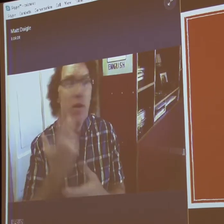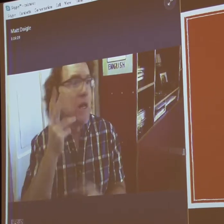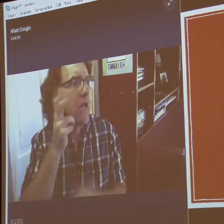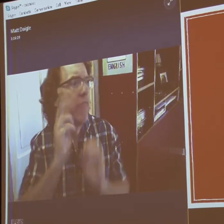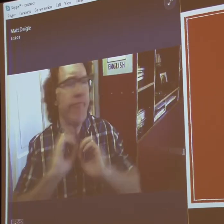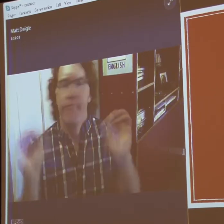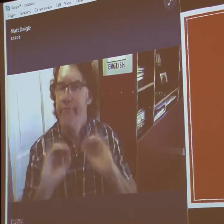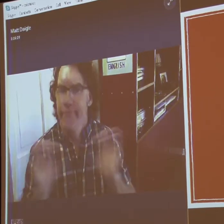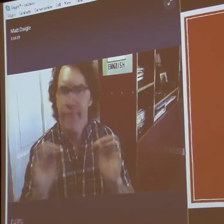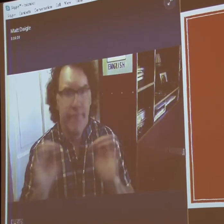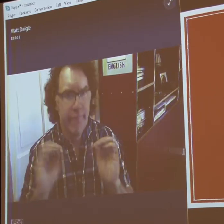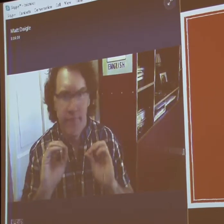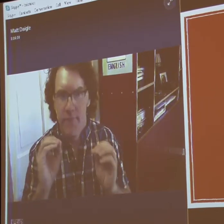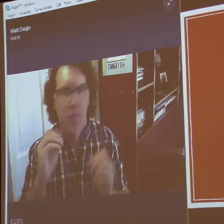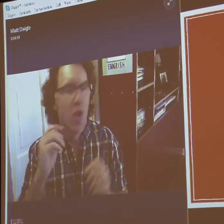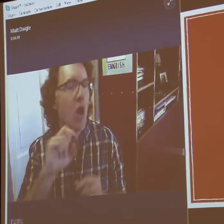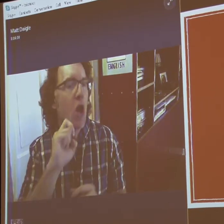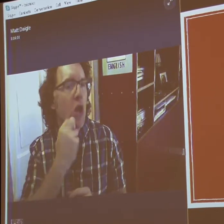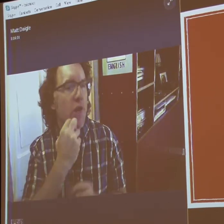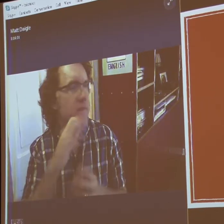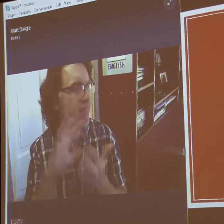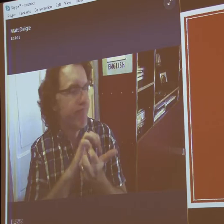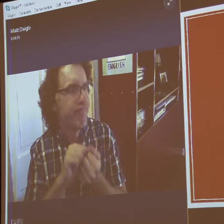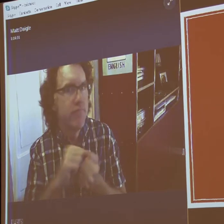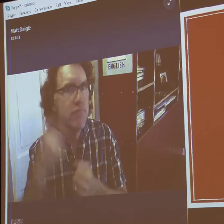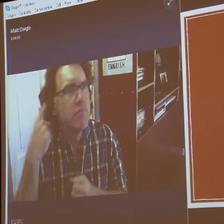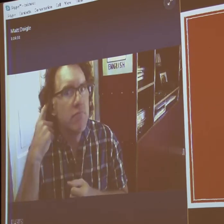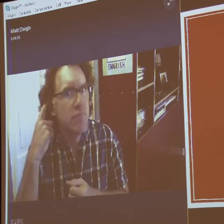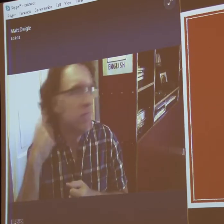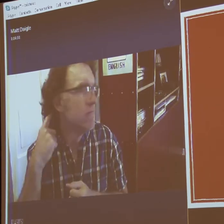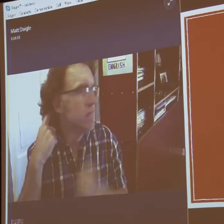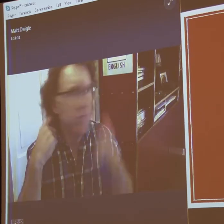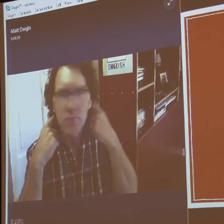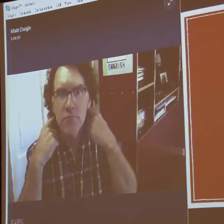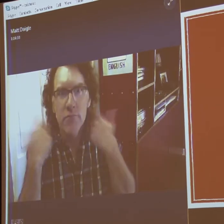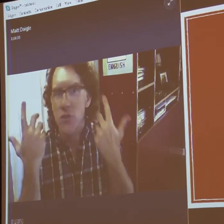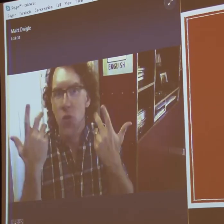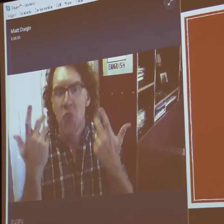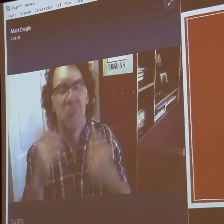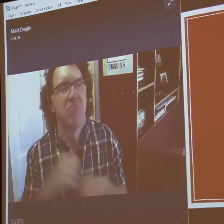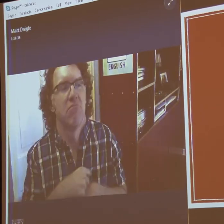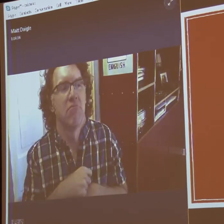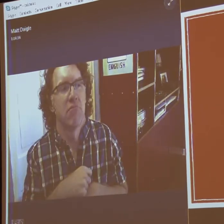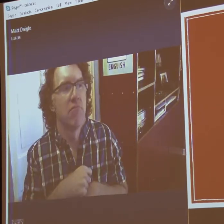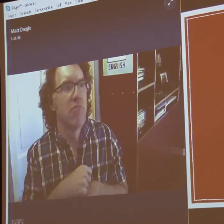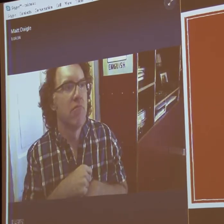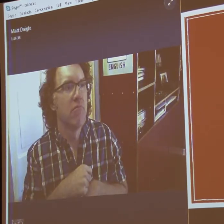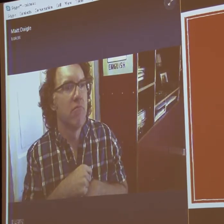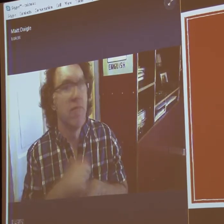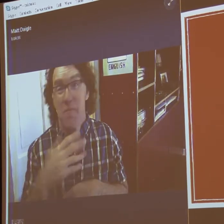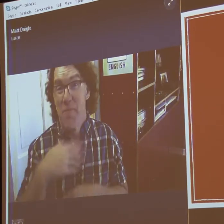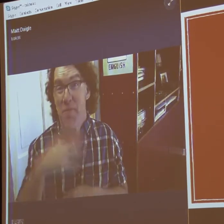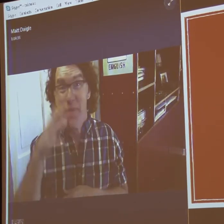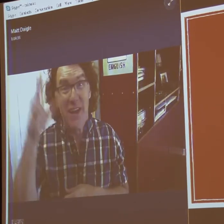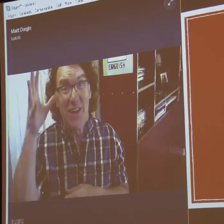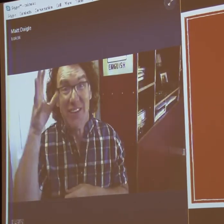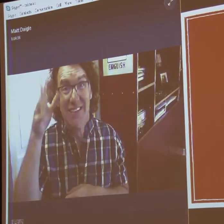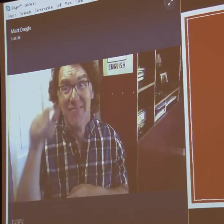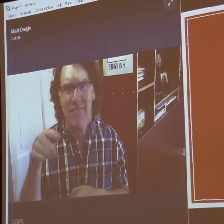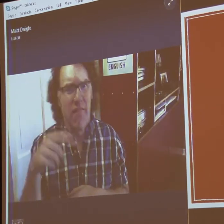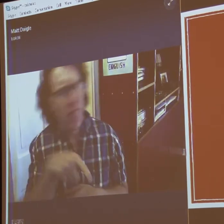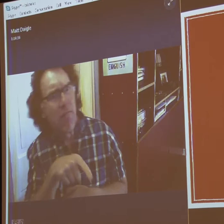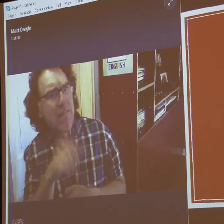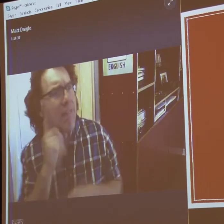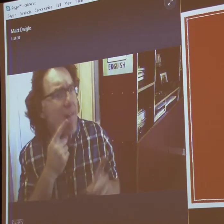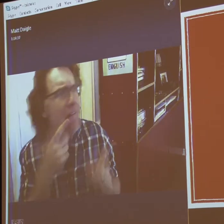I was born profoundly deaf. I cannot hear anything. I have nerve damage. So, I'm considered